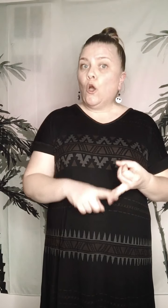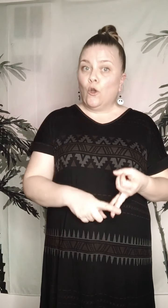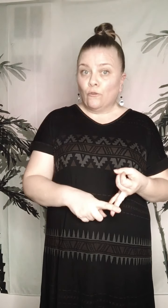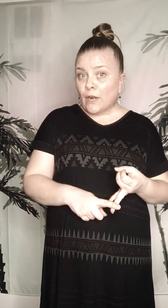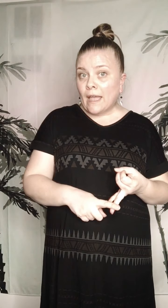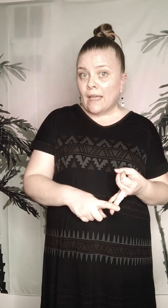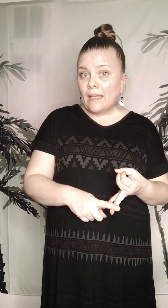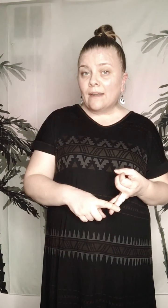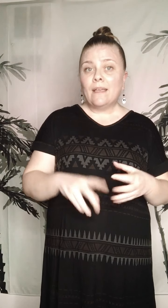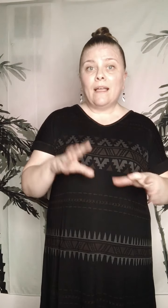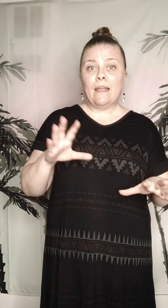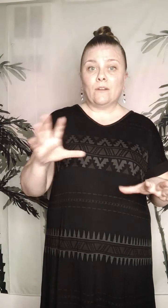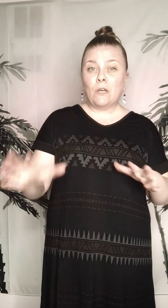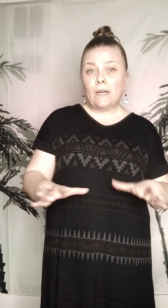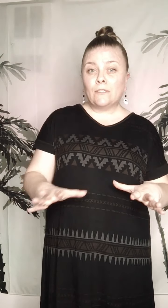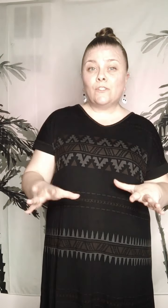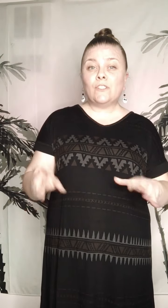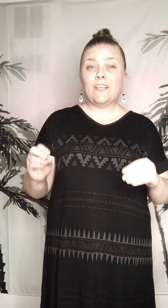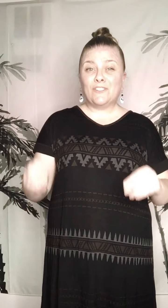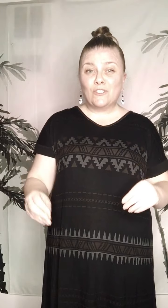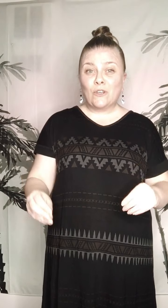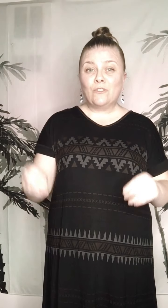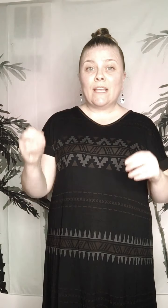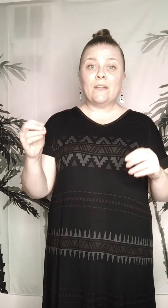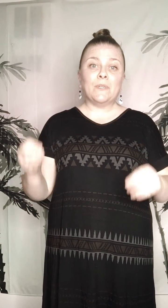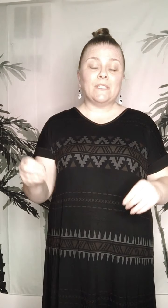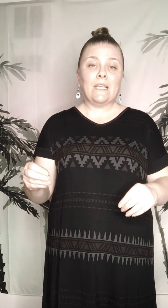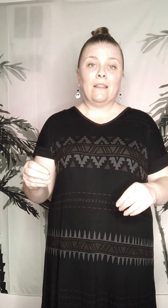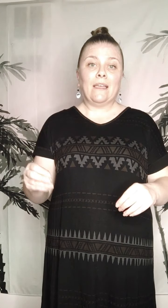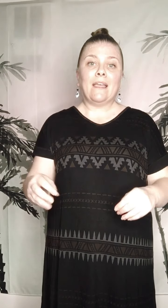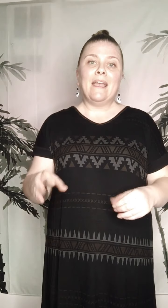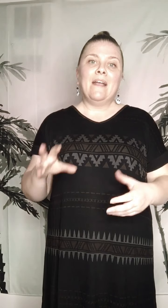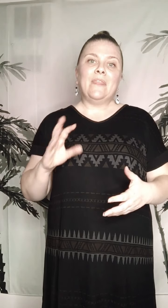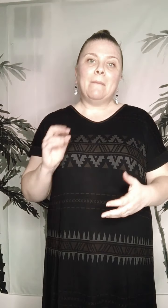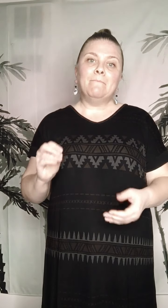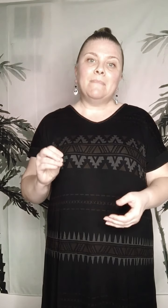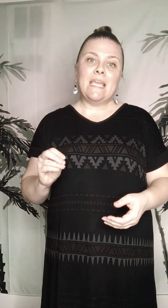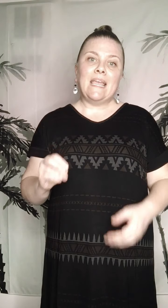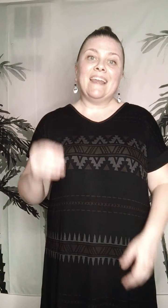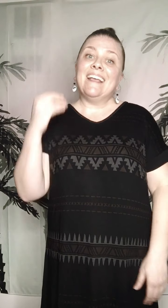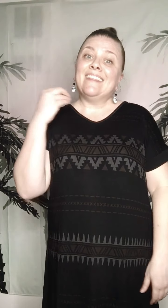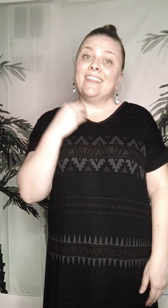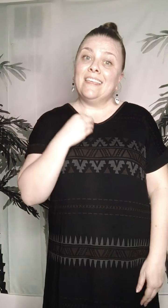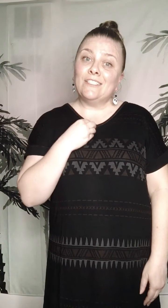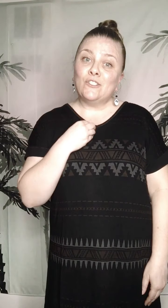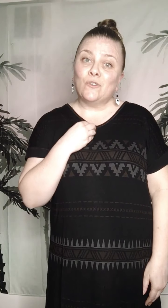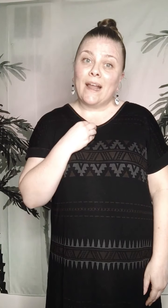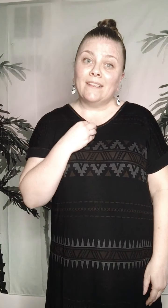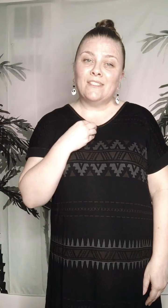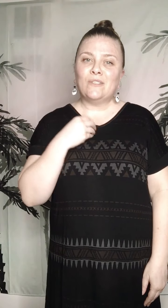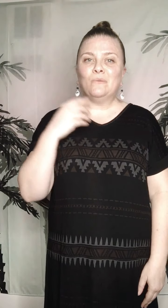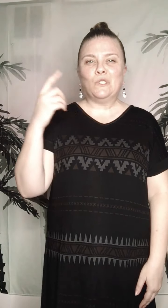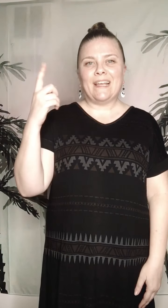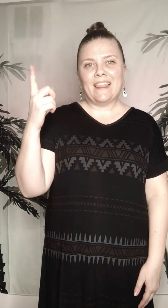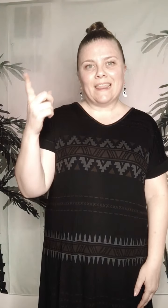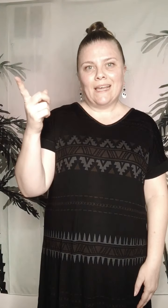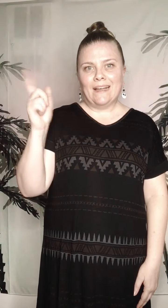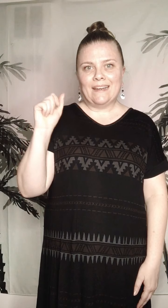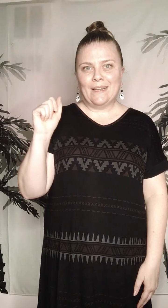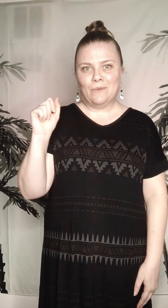overhead, and costs associated with selling that mean this dress, which I thought I was